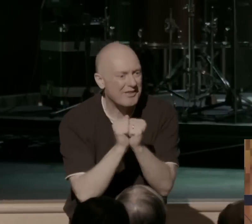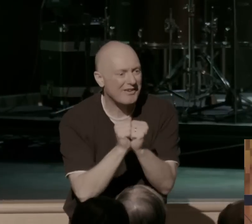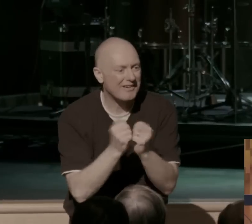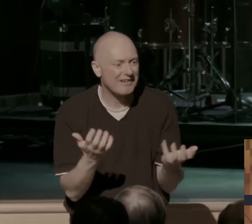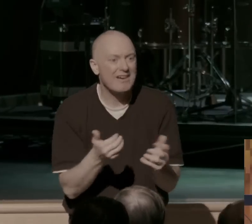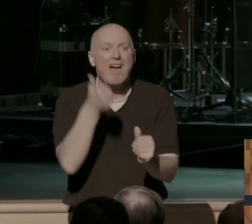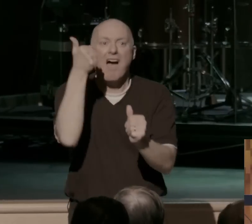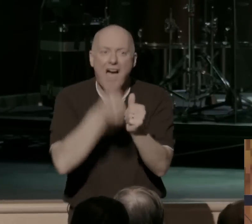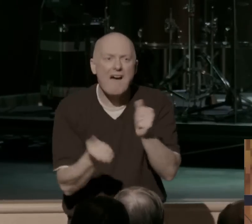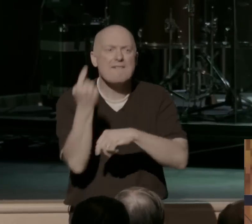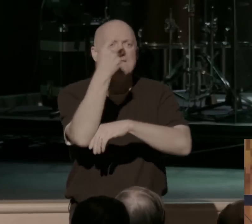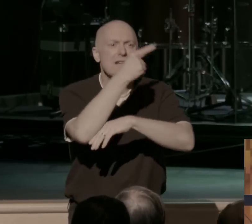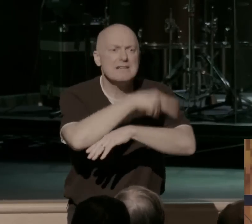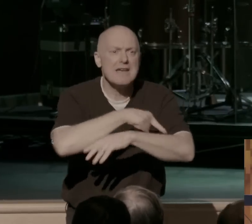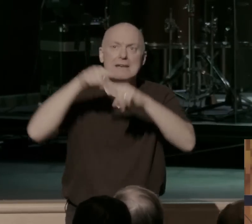on the gospel. It's every day you turn.